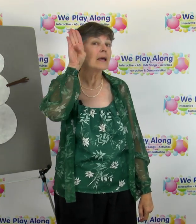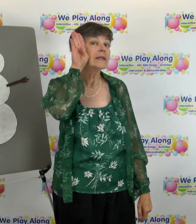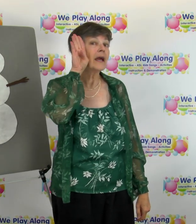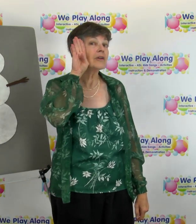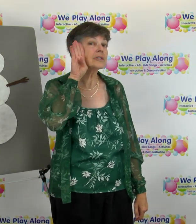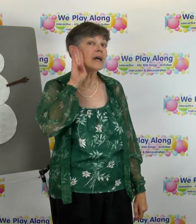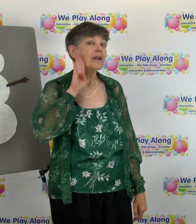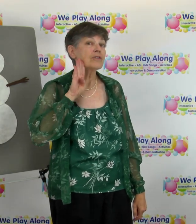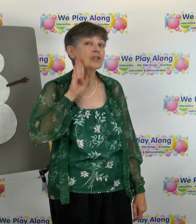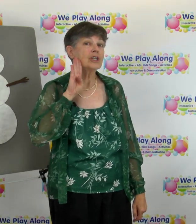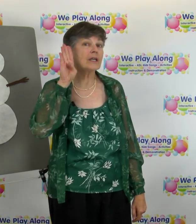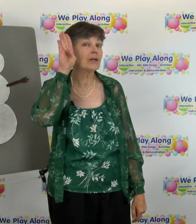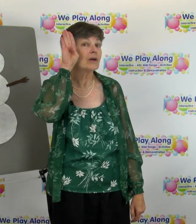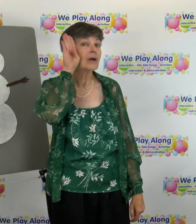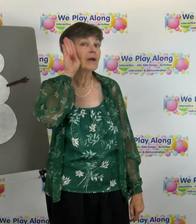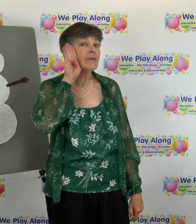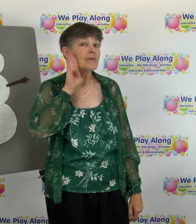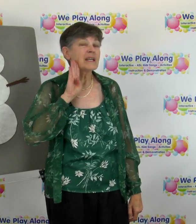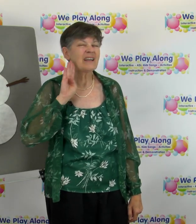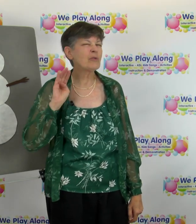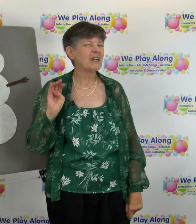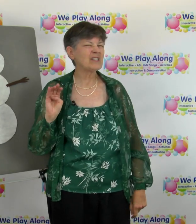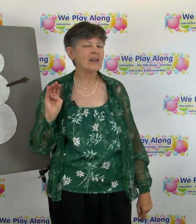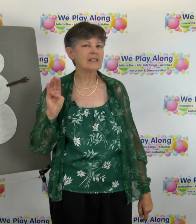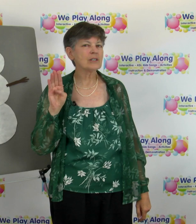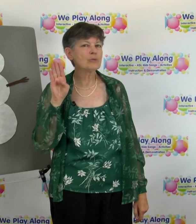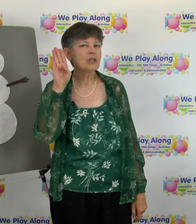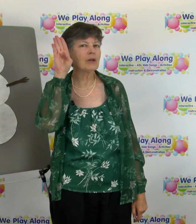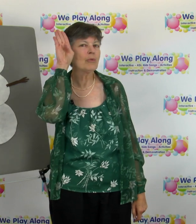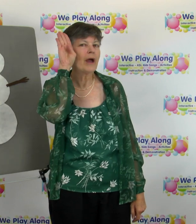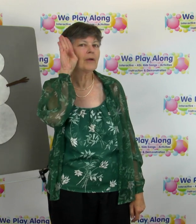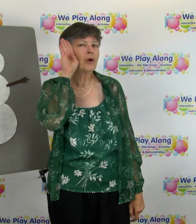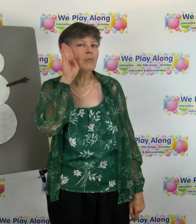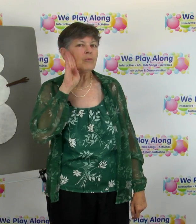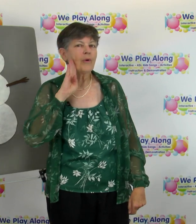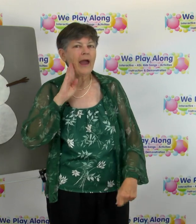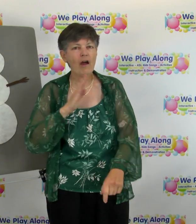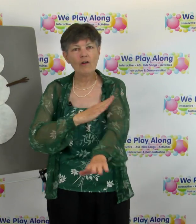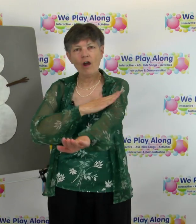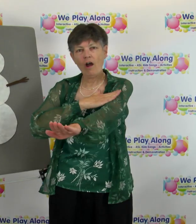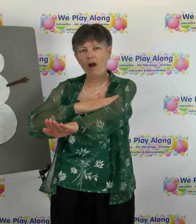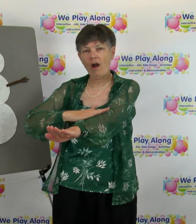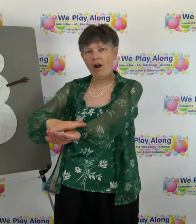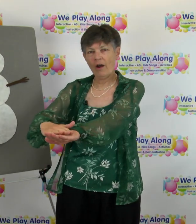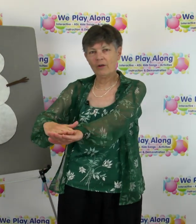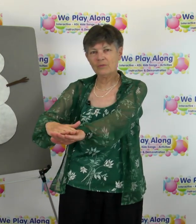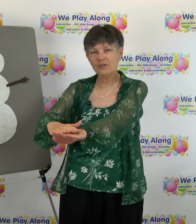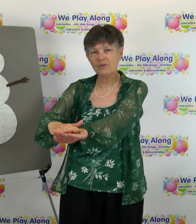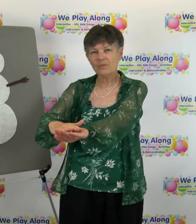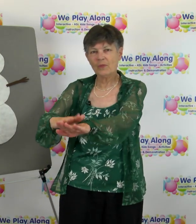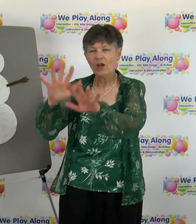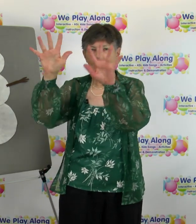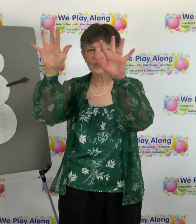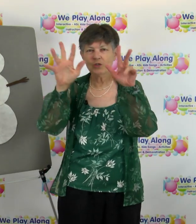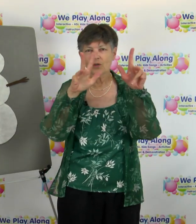down your side of your cheek here because everybody's face is some shade of brown brown arms to